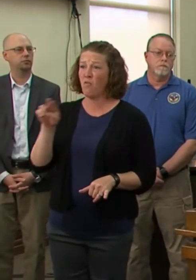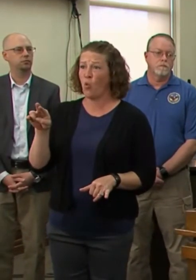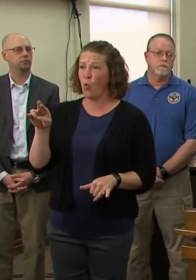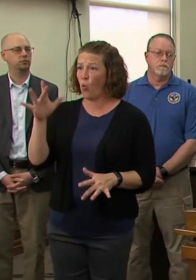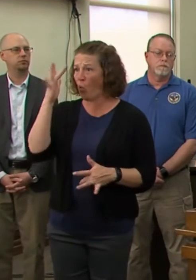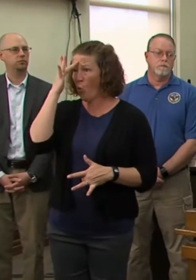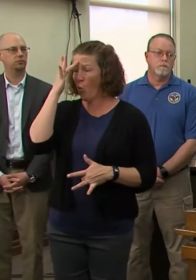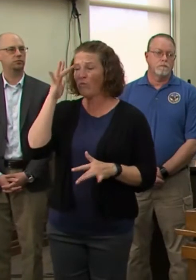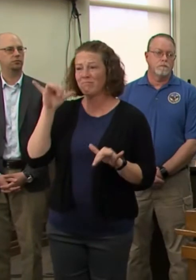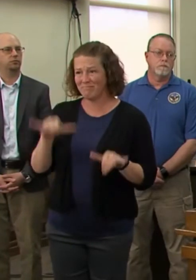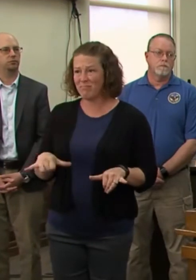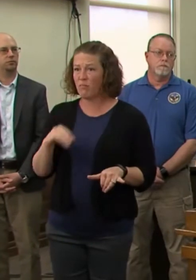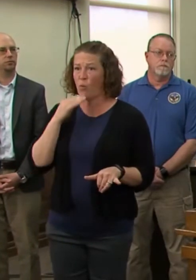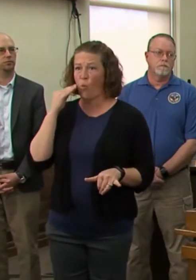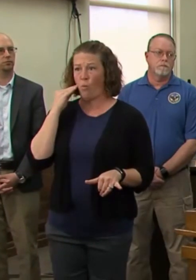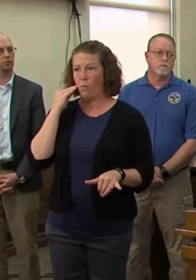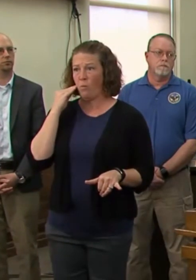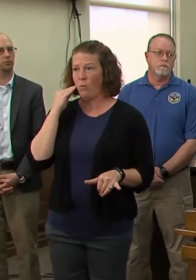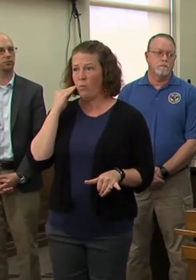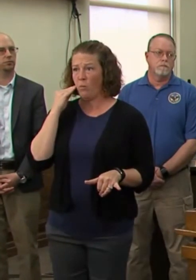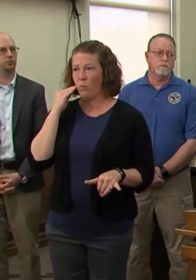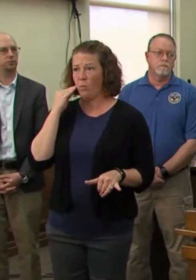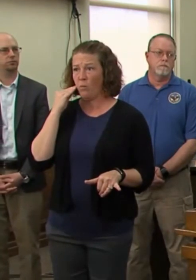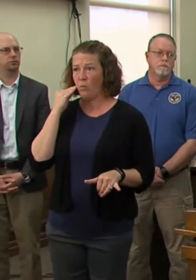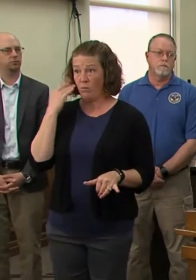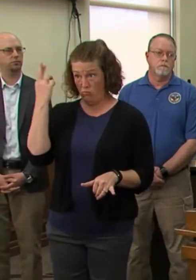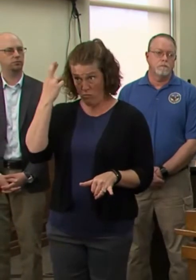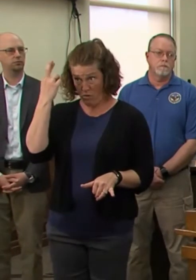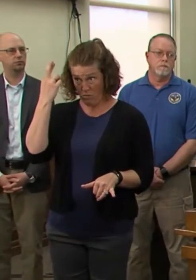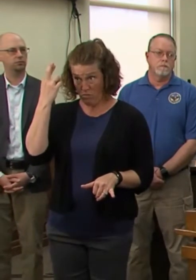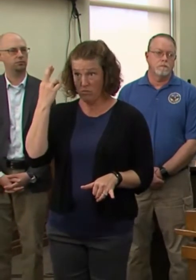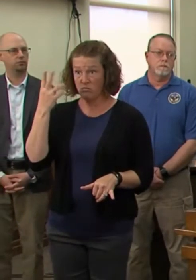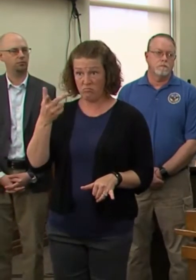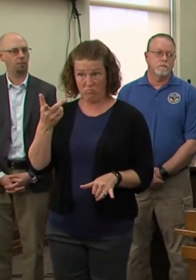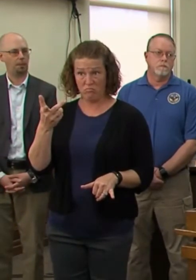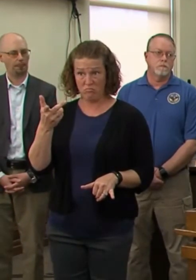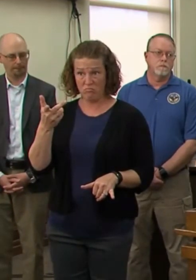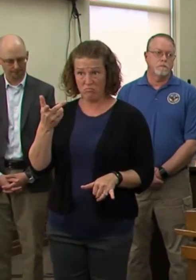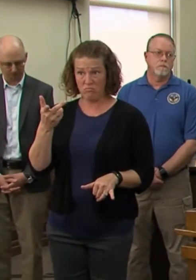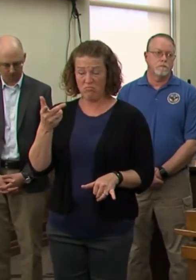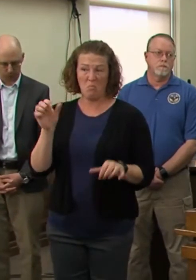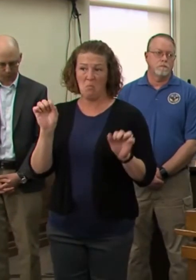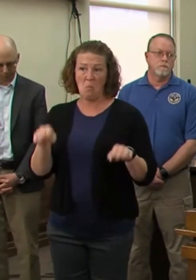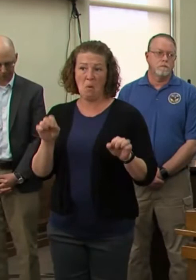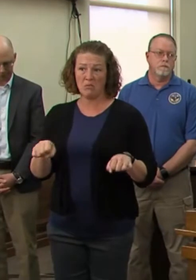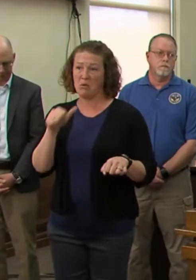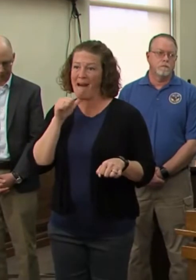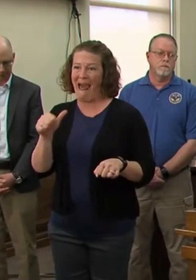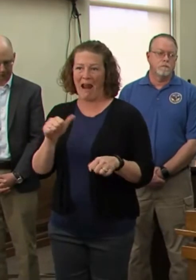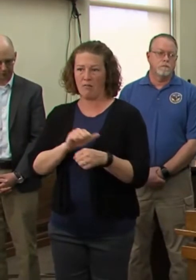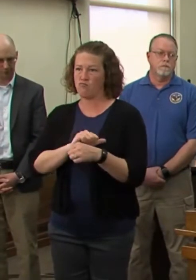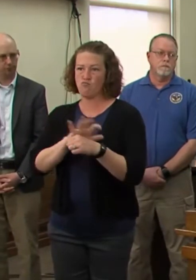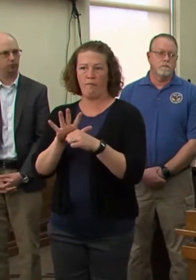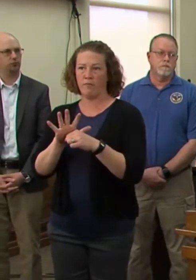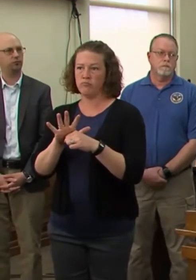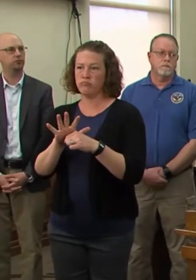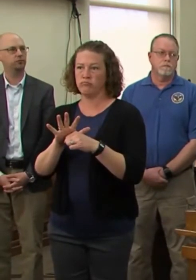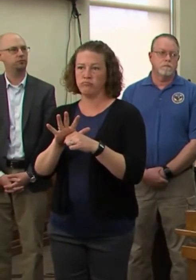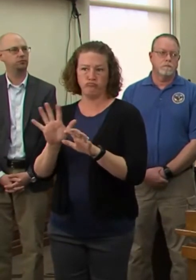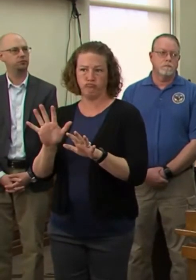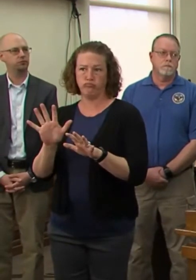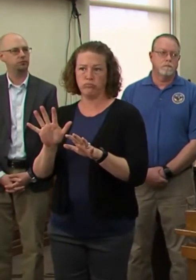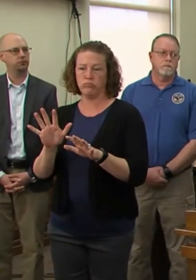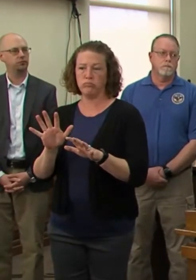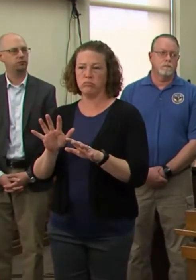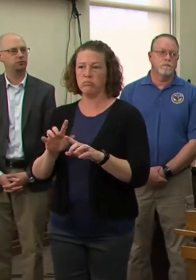don't feel well, please stay home because here's why. Yes, you may not have the coronavirus, but if you get somebody else